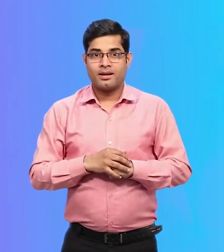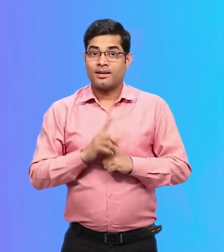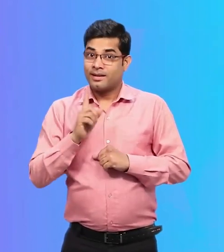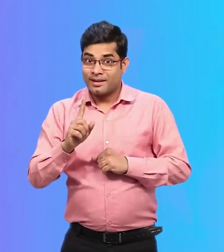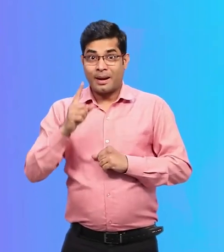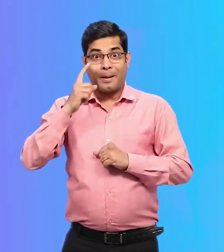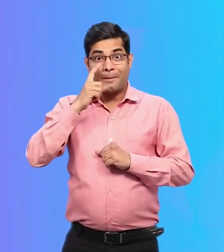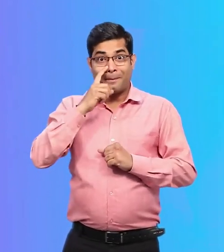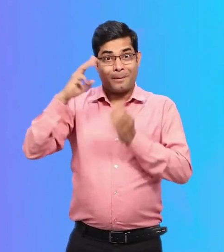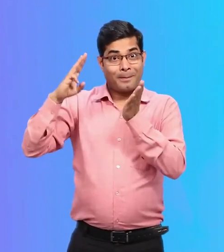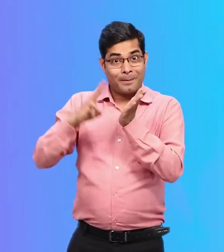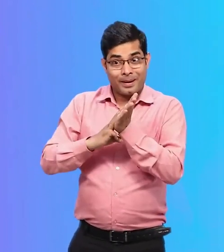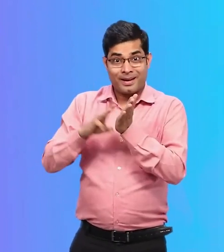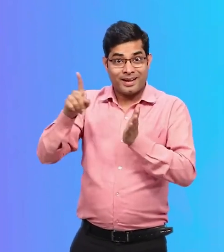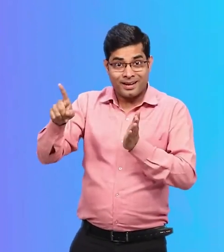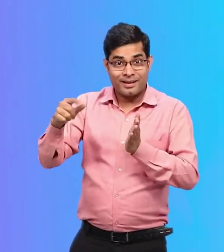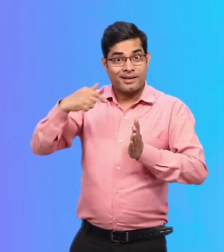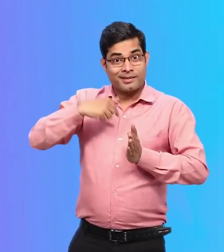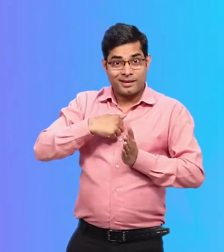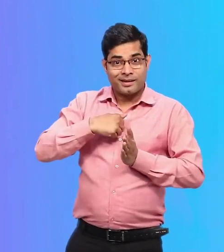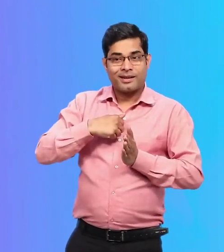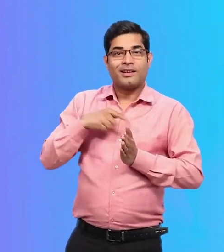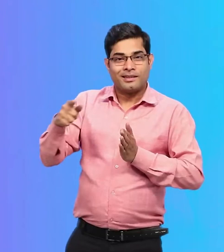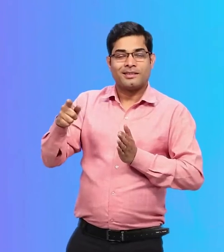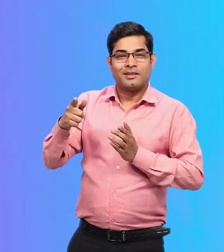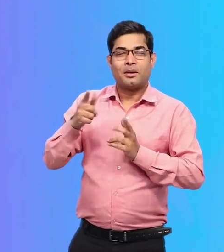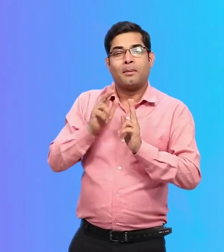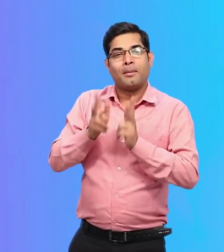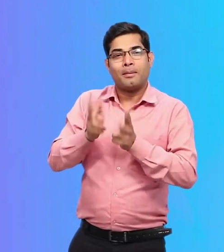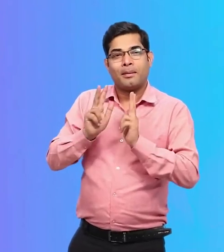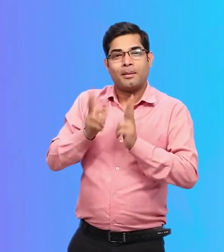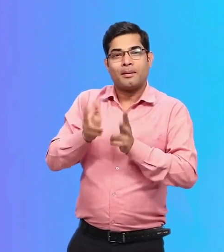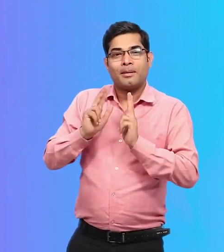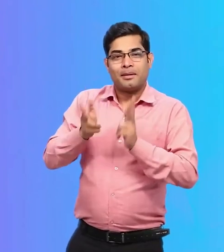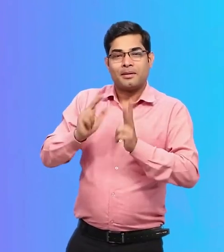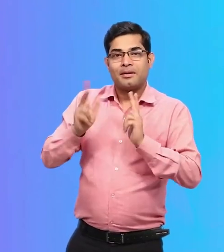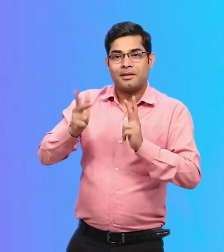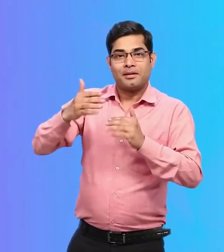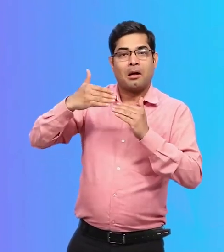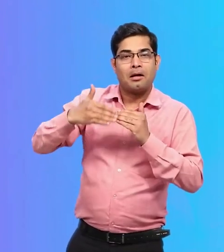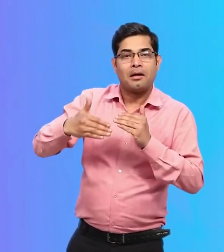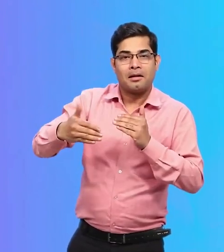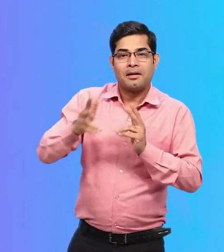But I wonder if I still get to spend as much time with Maya now.